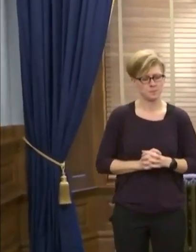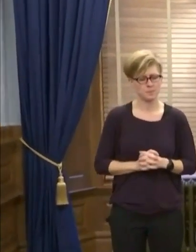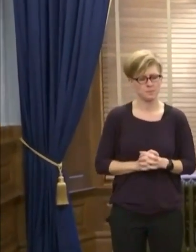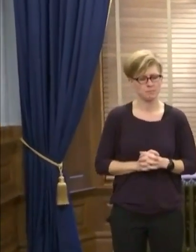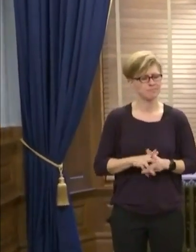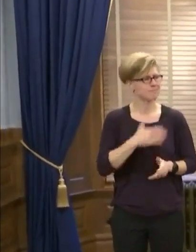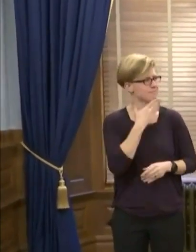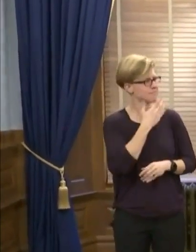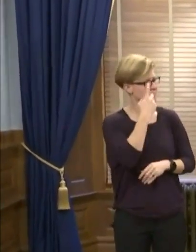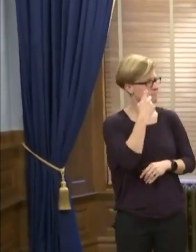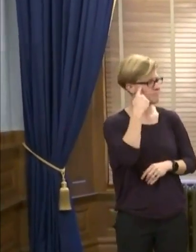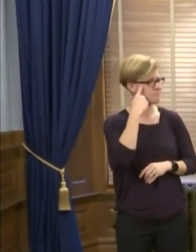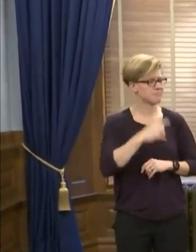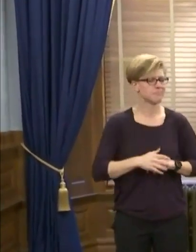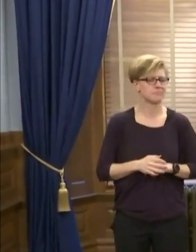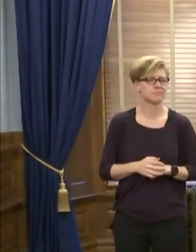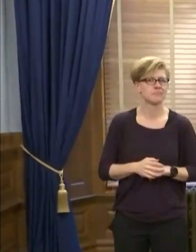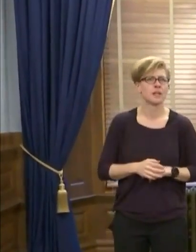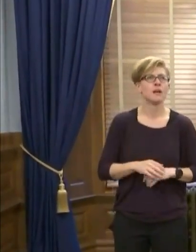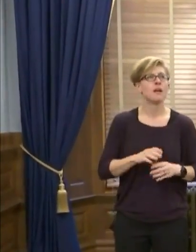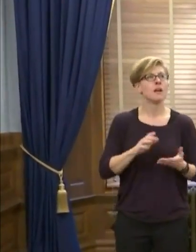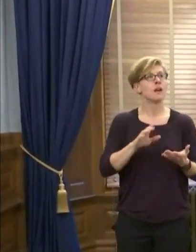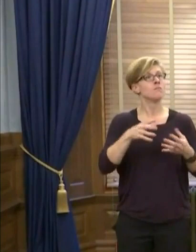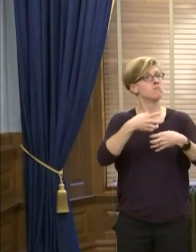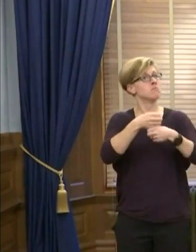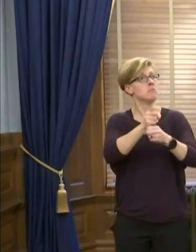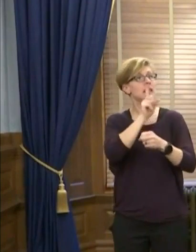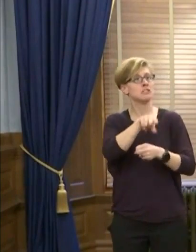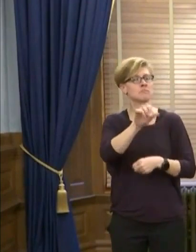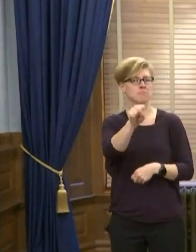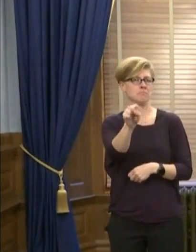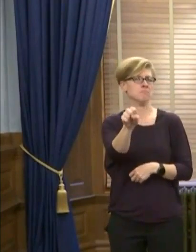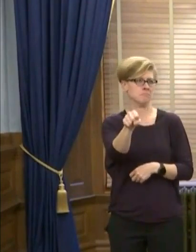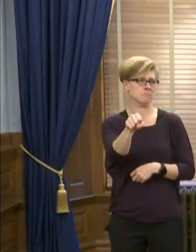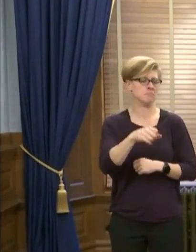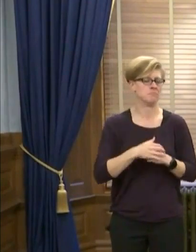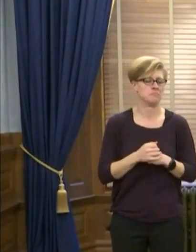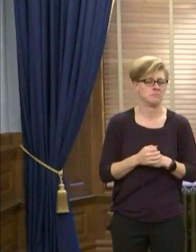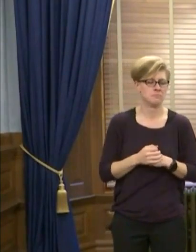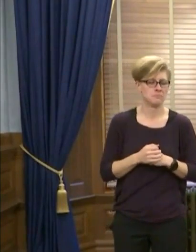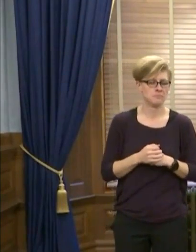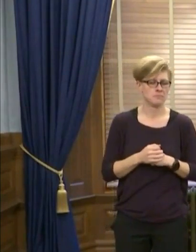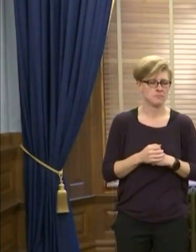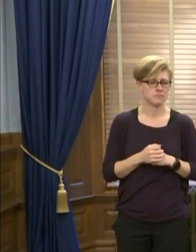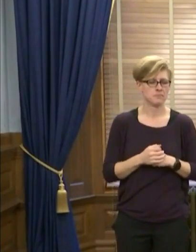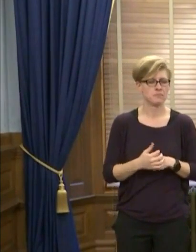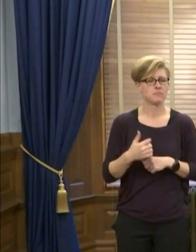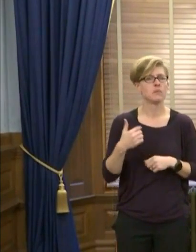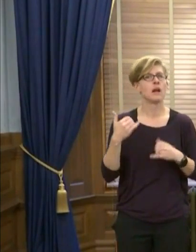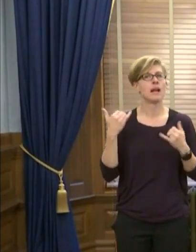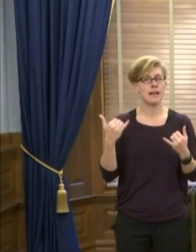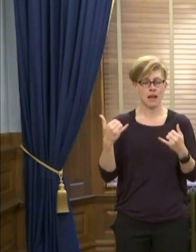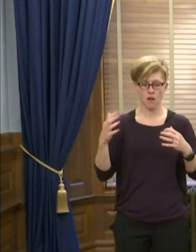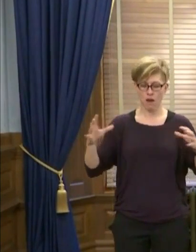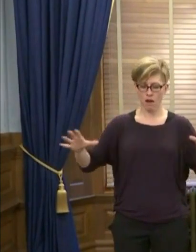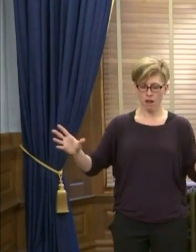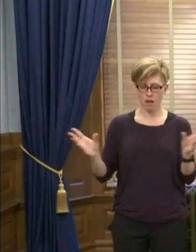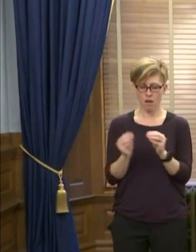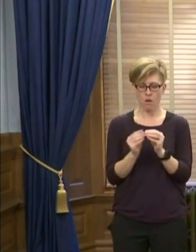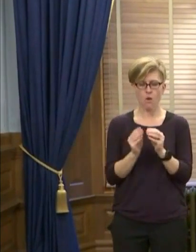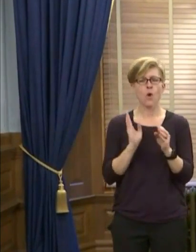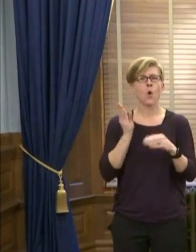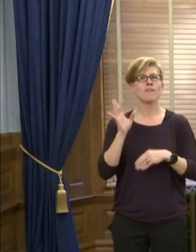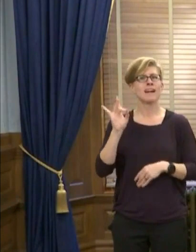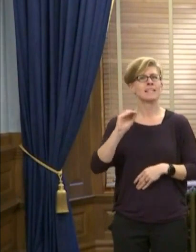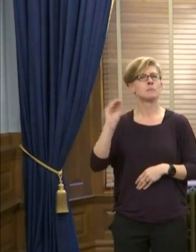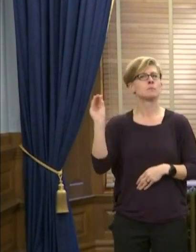Thank you, Governor. The answer is yes. Because we now have over 80% of the doses